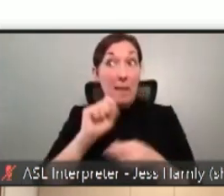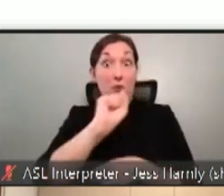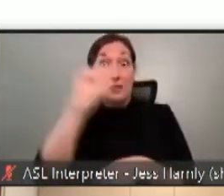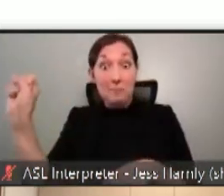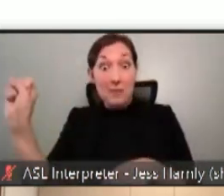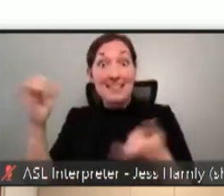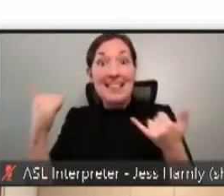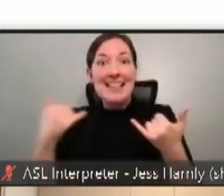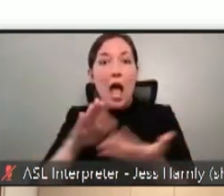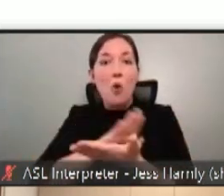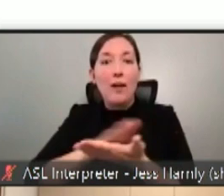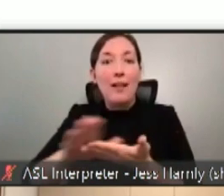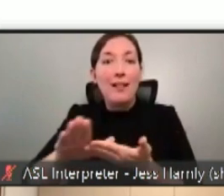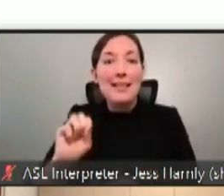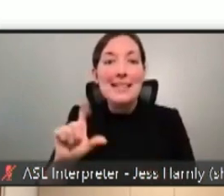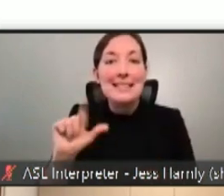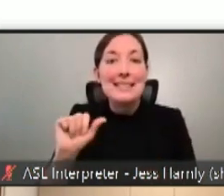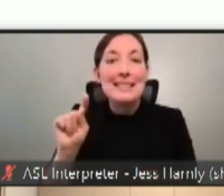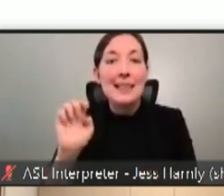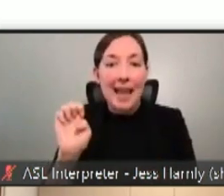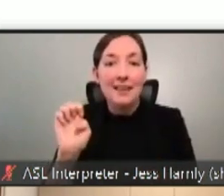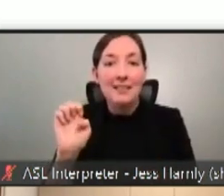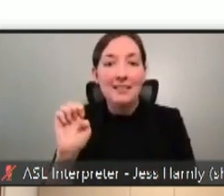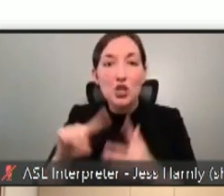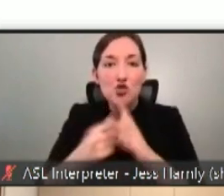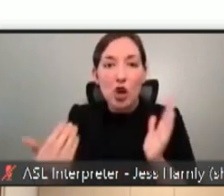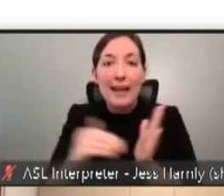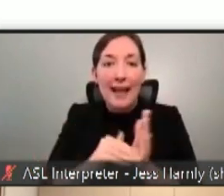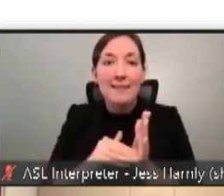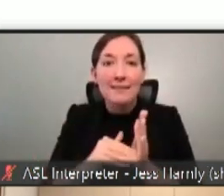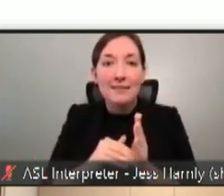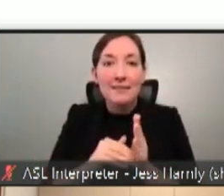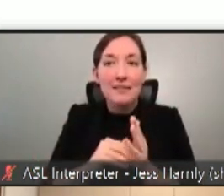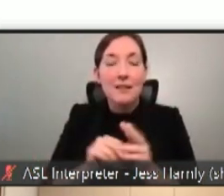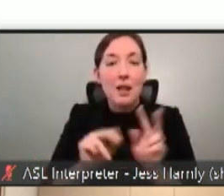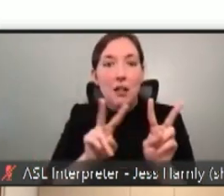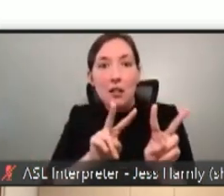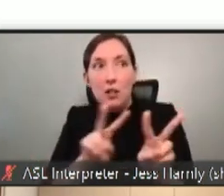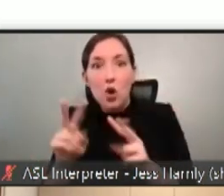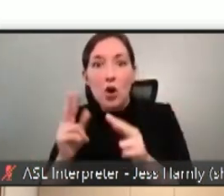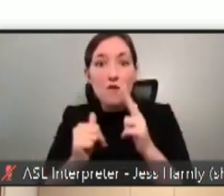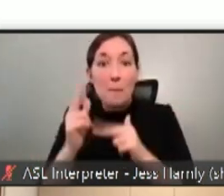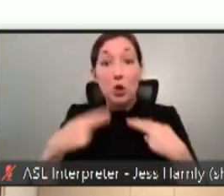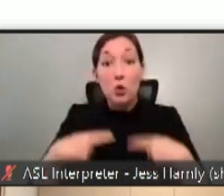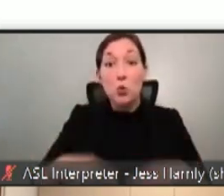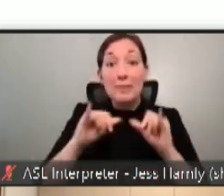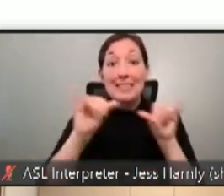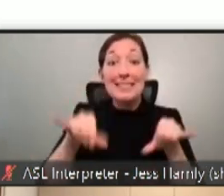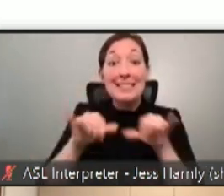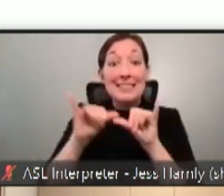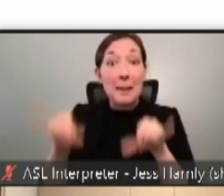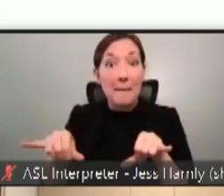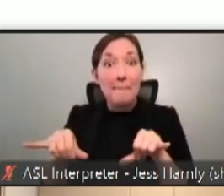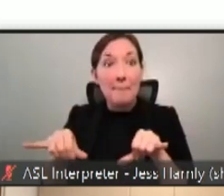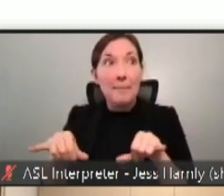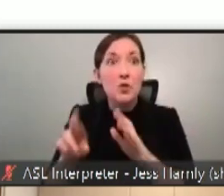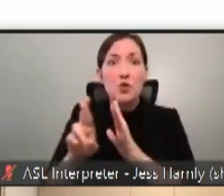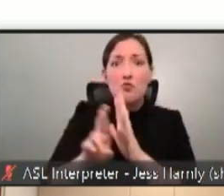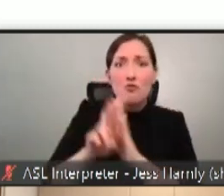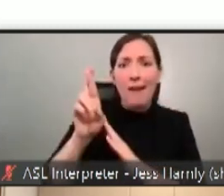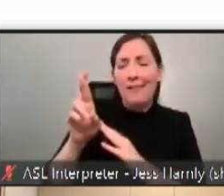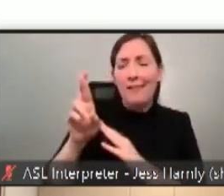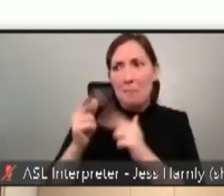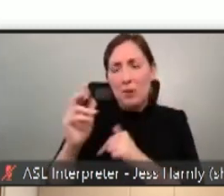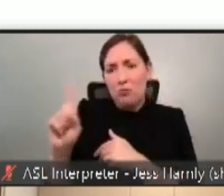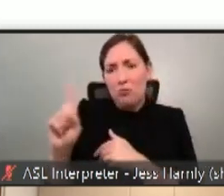slate. And you can actually look for building human systems. And this is mainly human systems. Build your rockets wherever you need to build them,